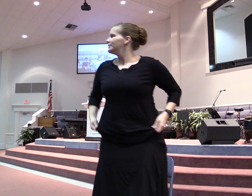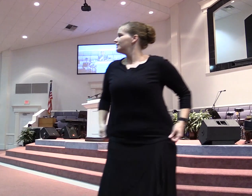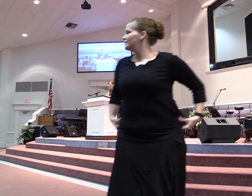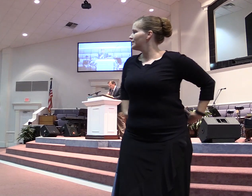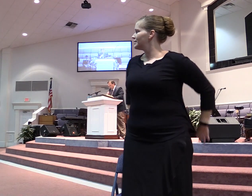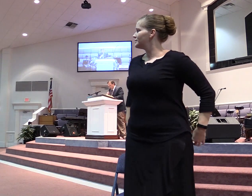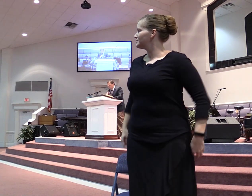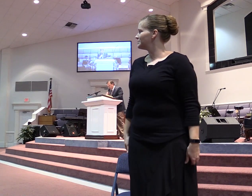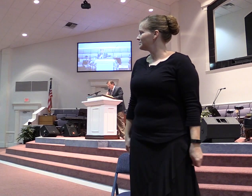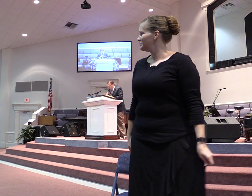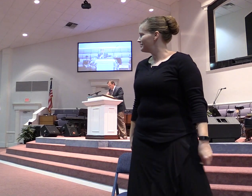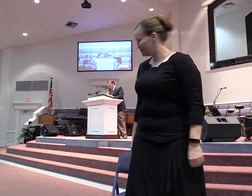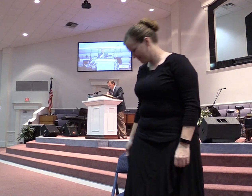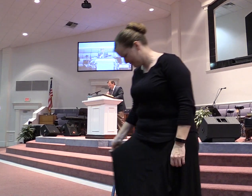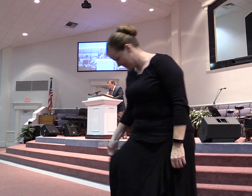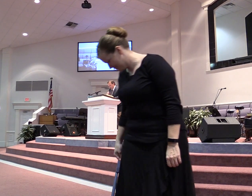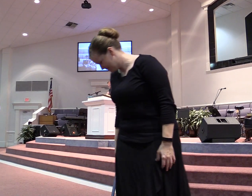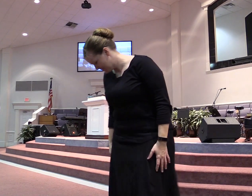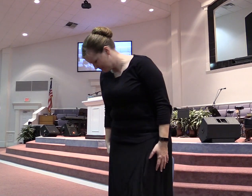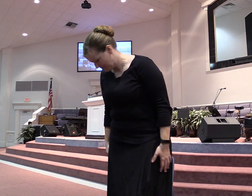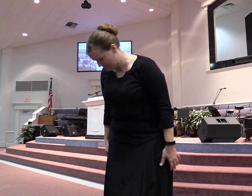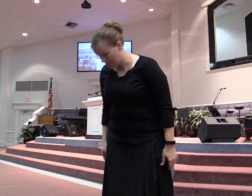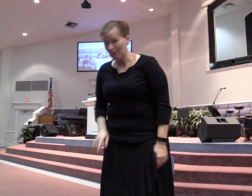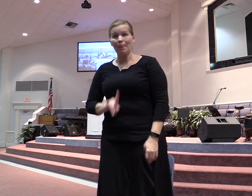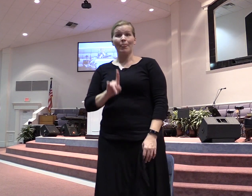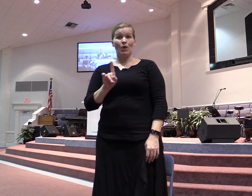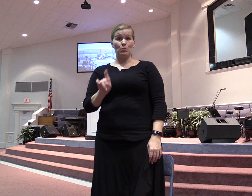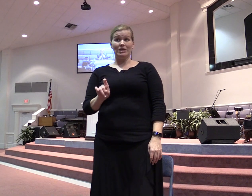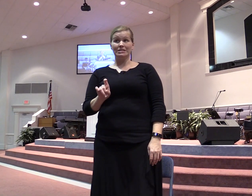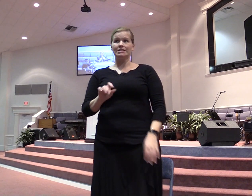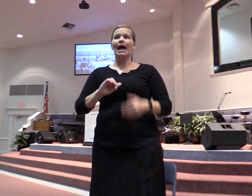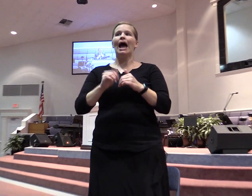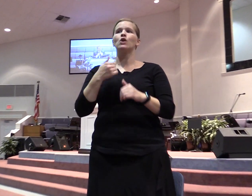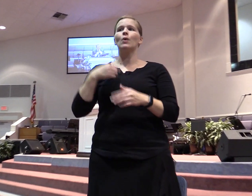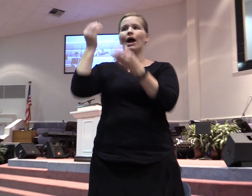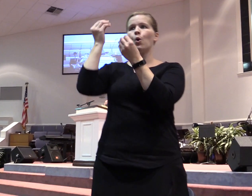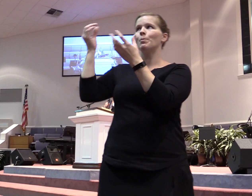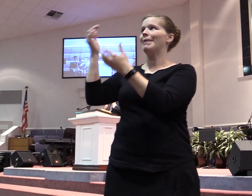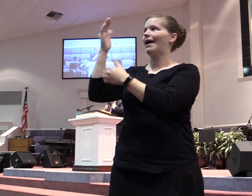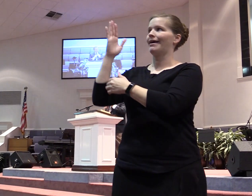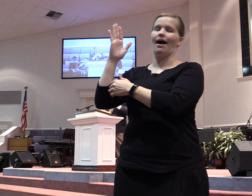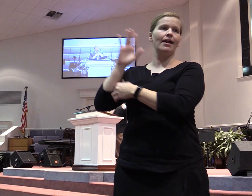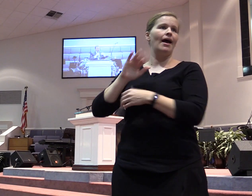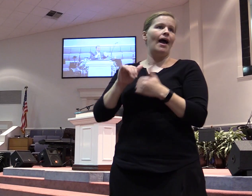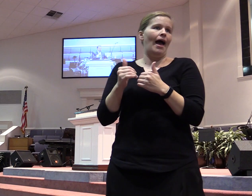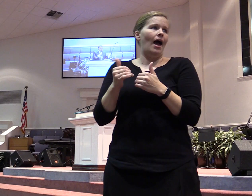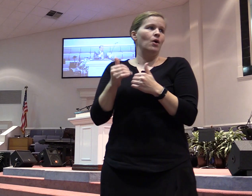baptize, so I want to be mindful of that. So the question is, how do I submit to God? I know how to resist the devil.